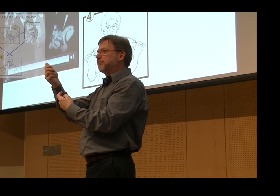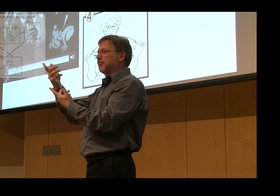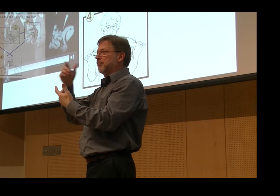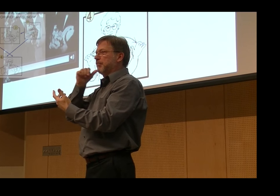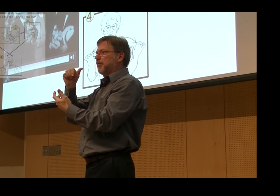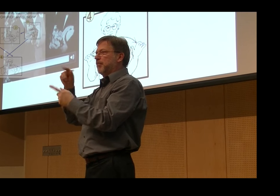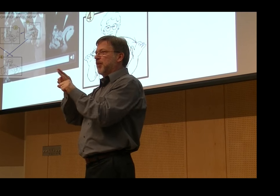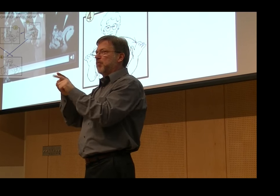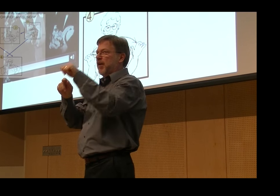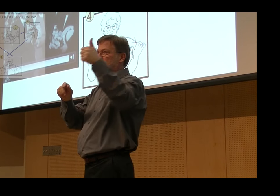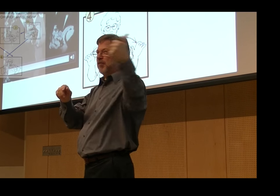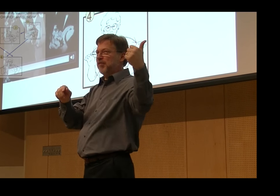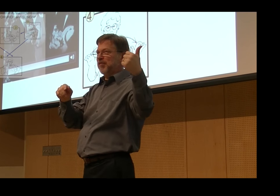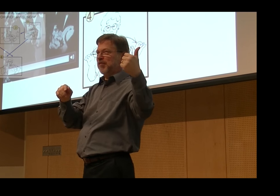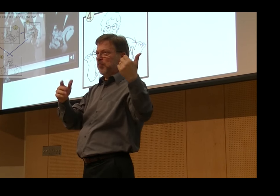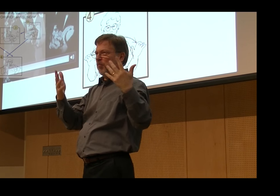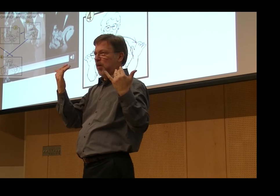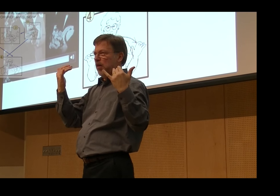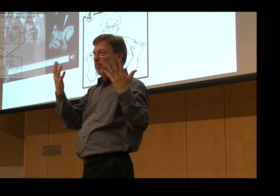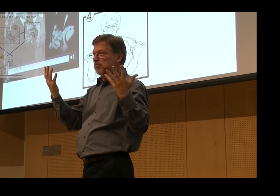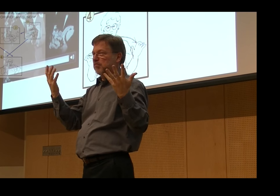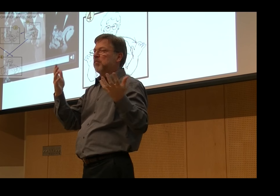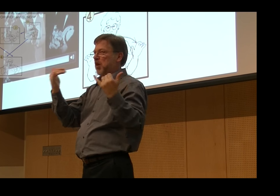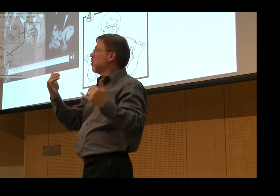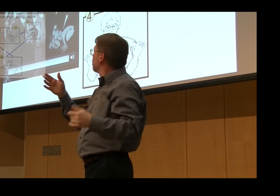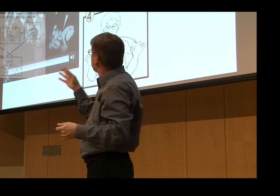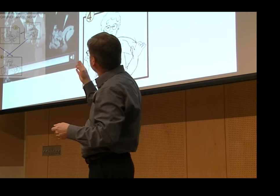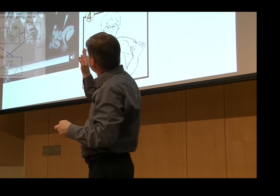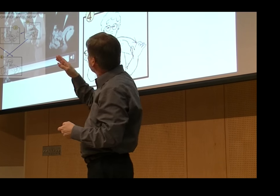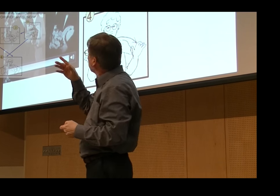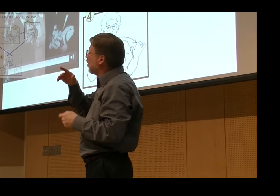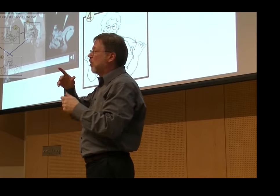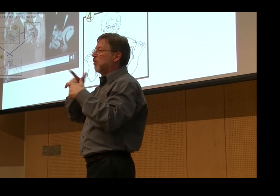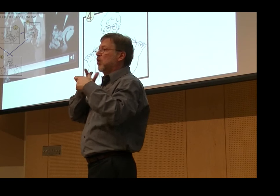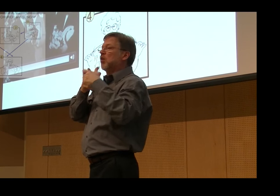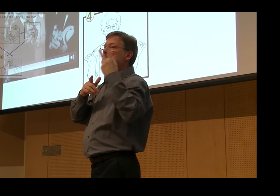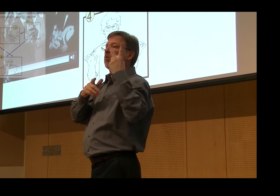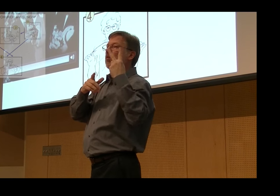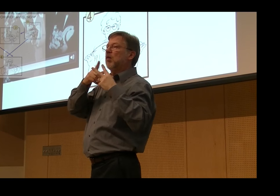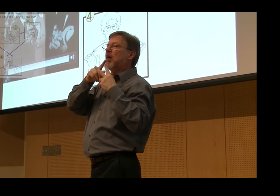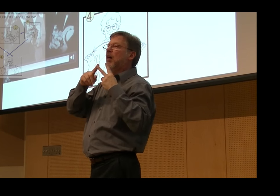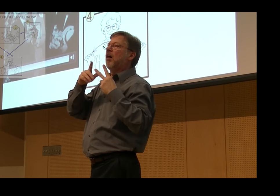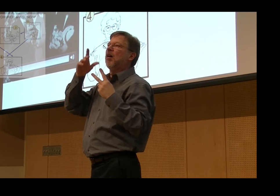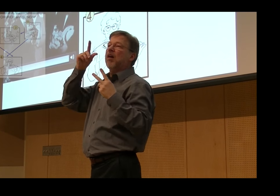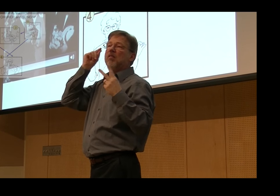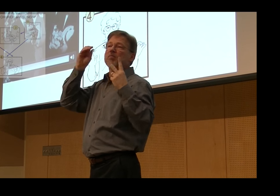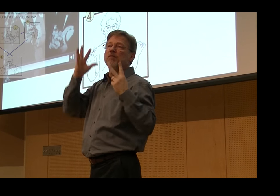which led to the family of signs established, institution, church, etc. Veditz's was distinctive from